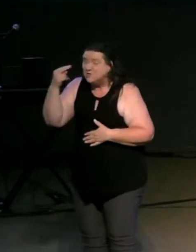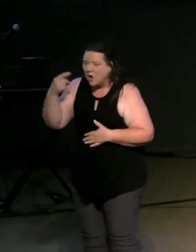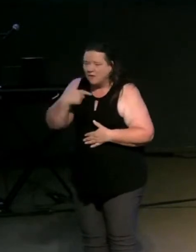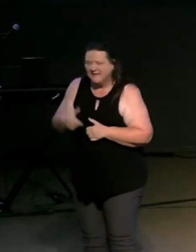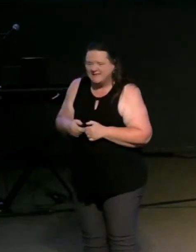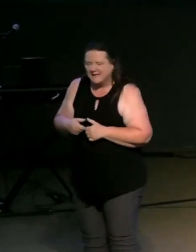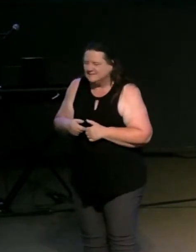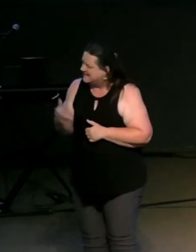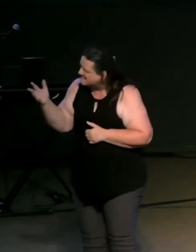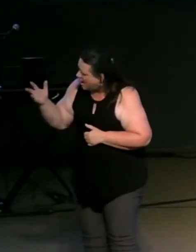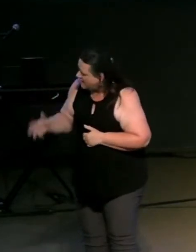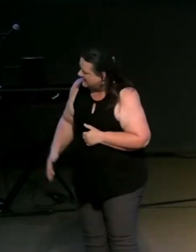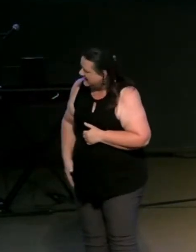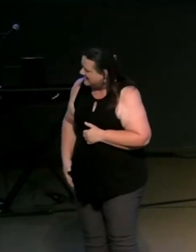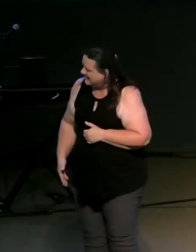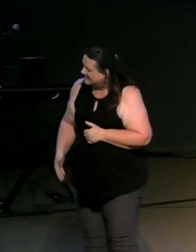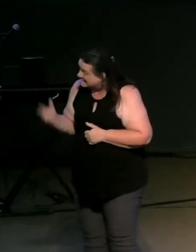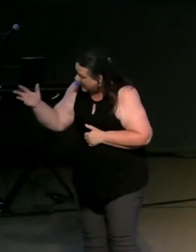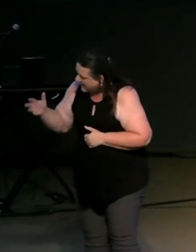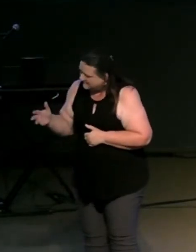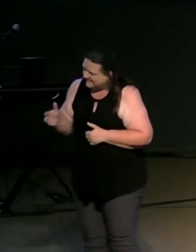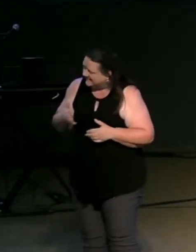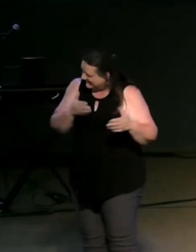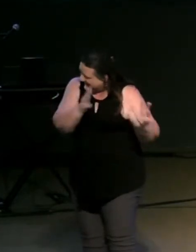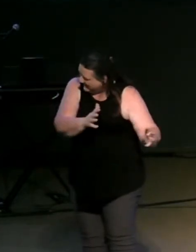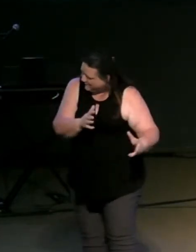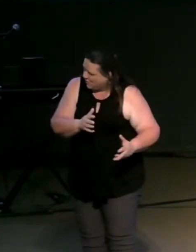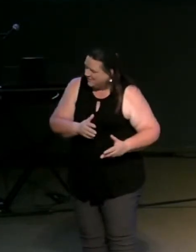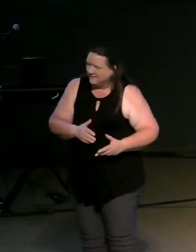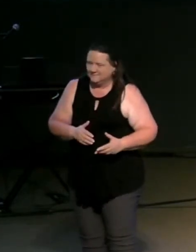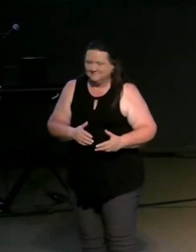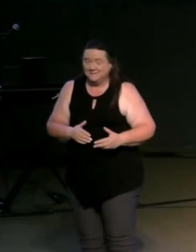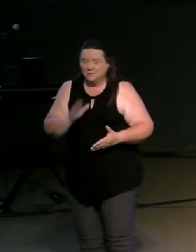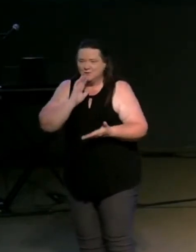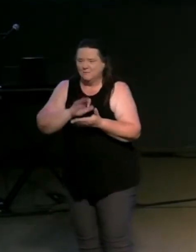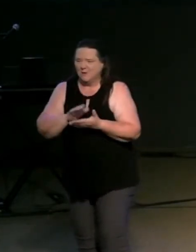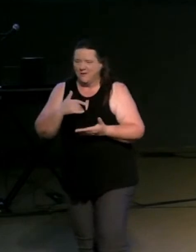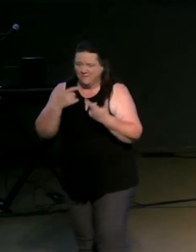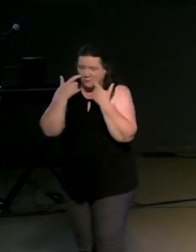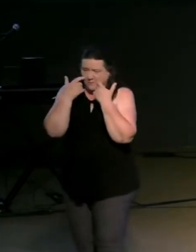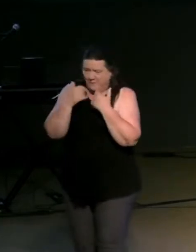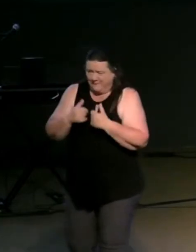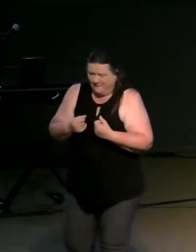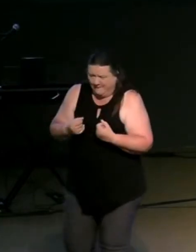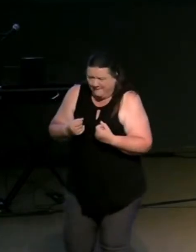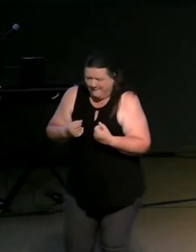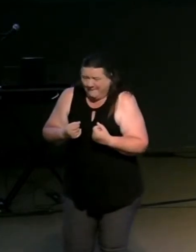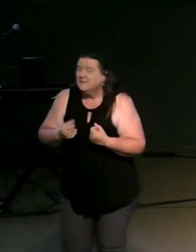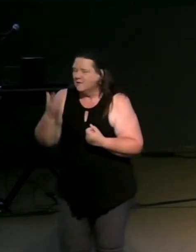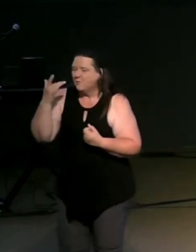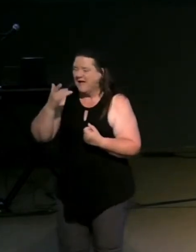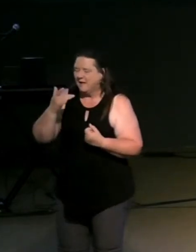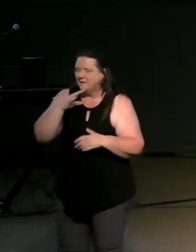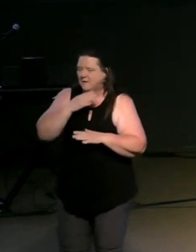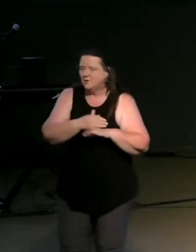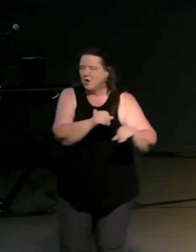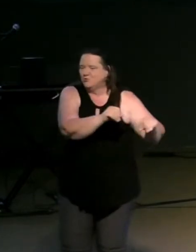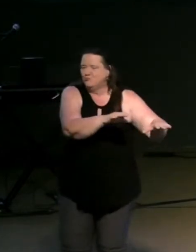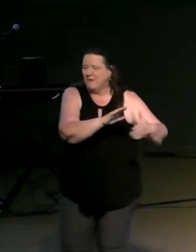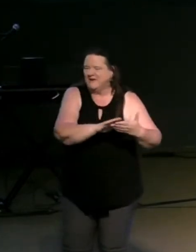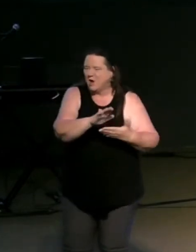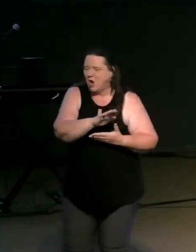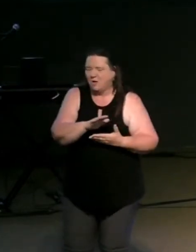day and he said okay now go home let her be so uh if you see my wife and i crying along the way just we're we're working through